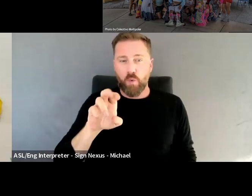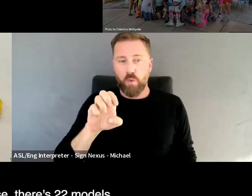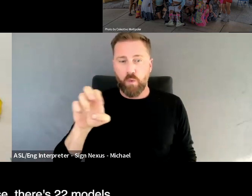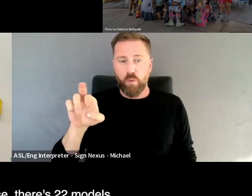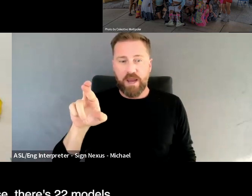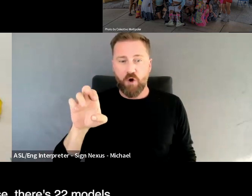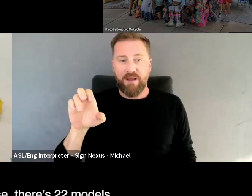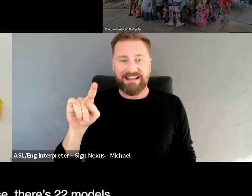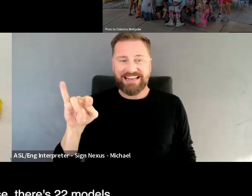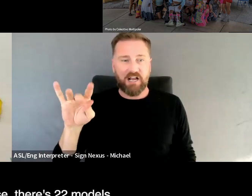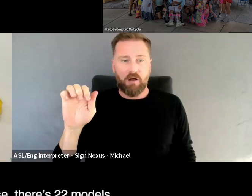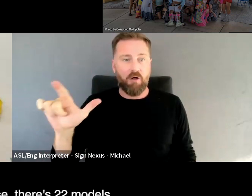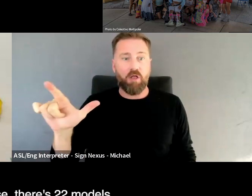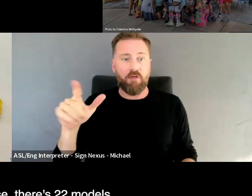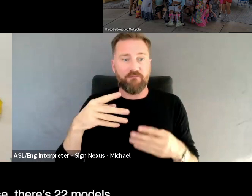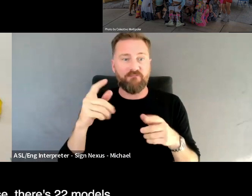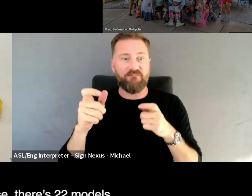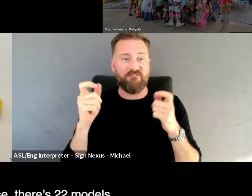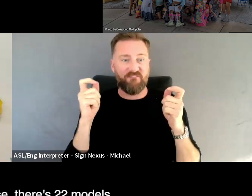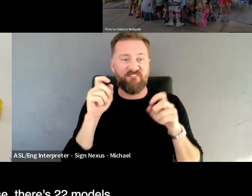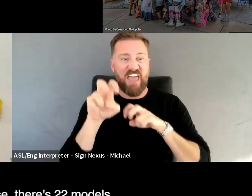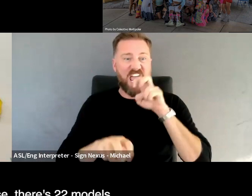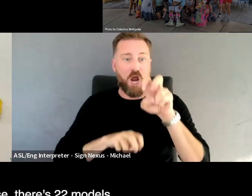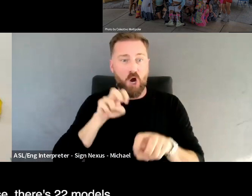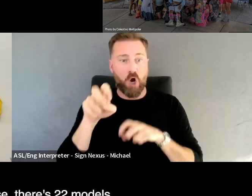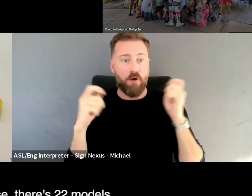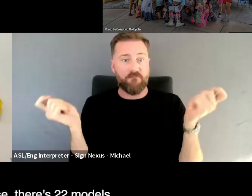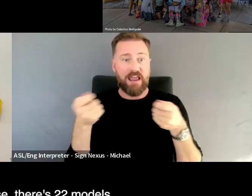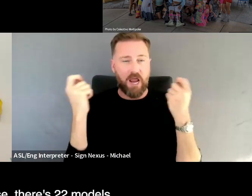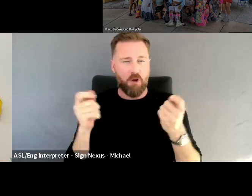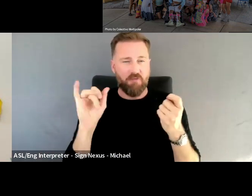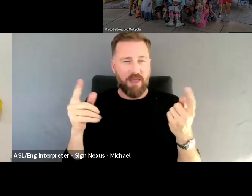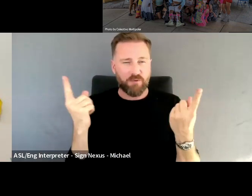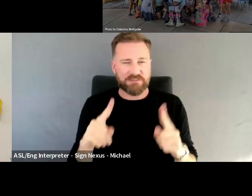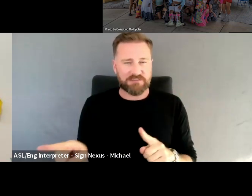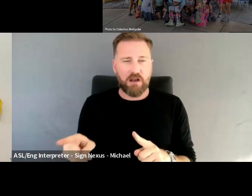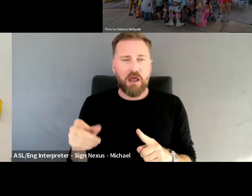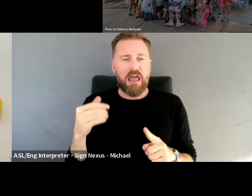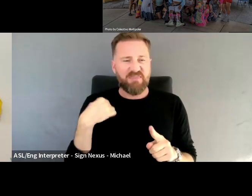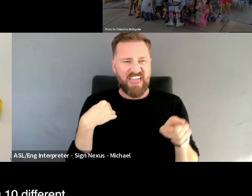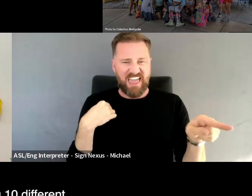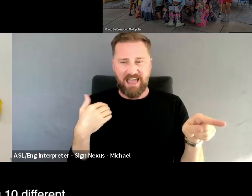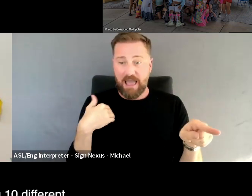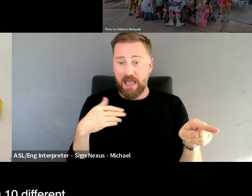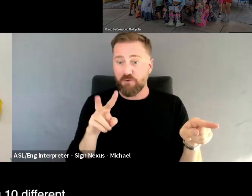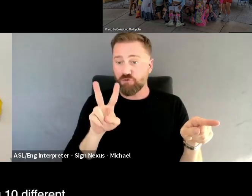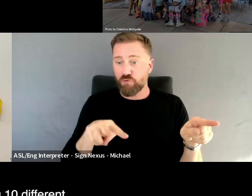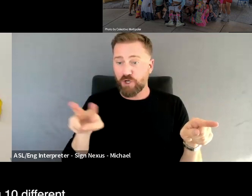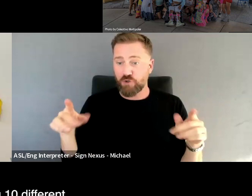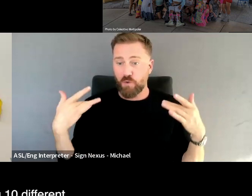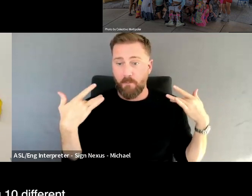So a lot of these, there's 22 models wearing